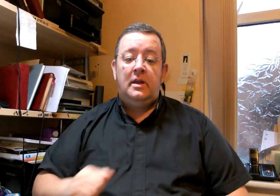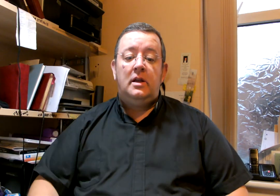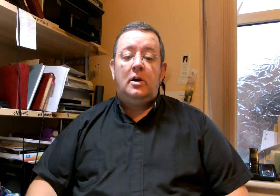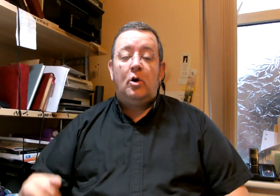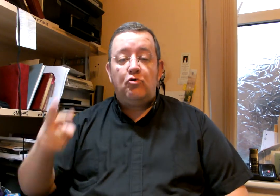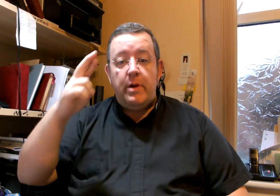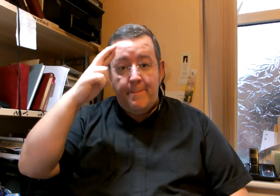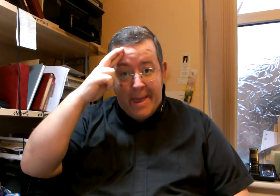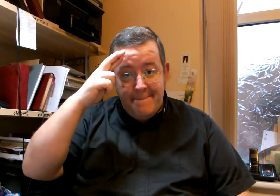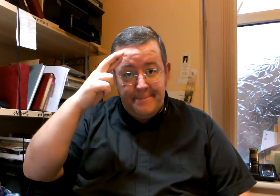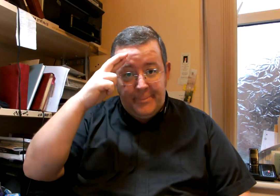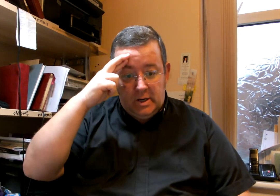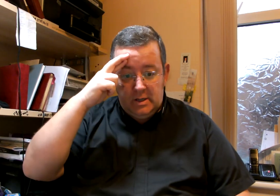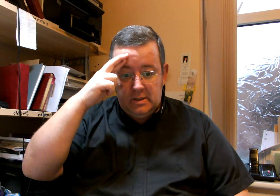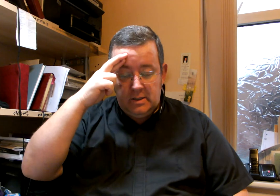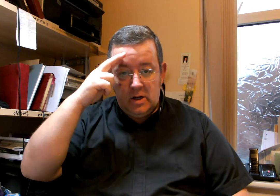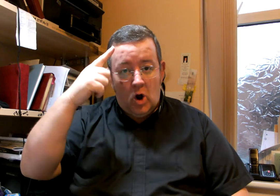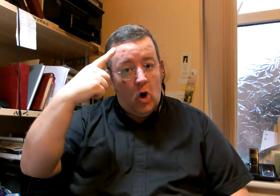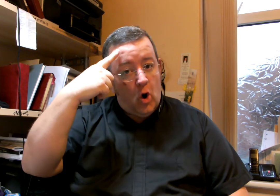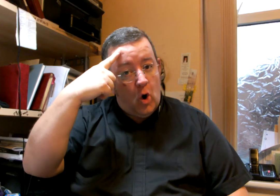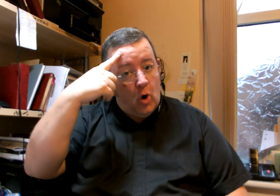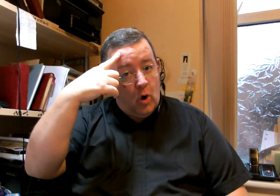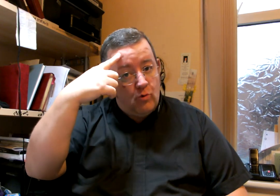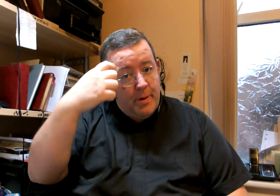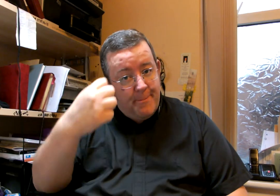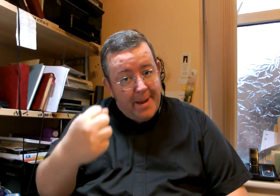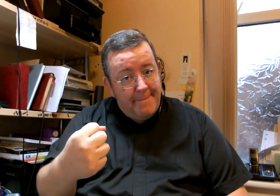remember or remember